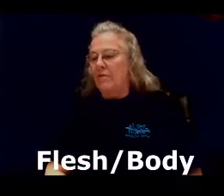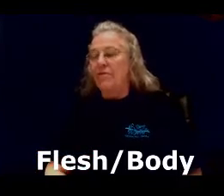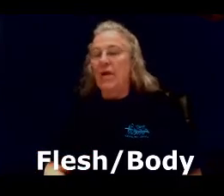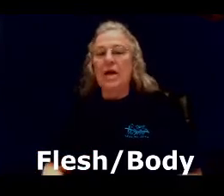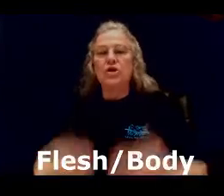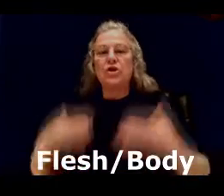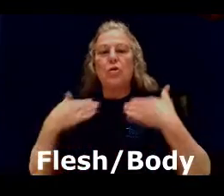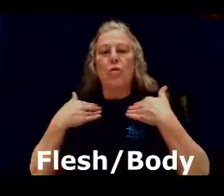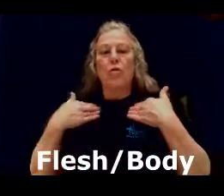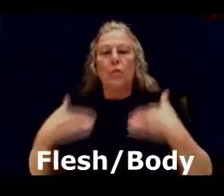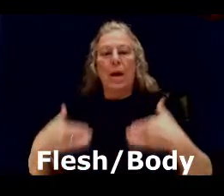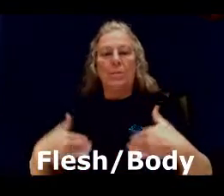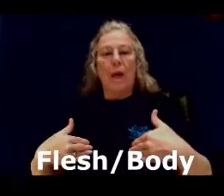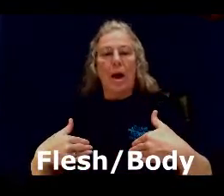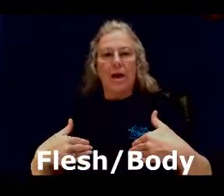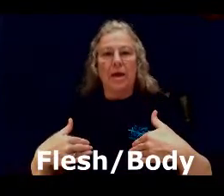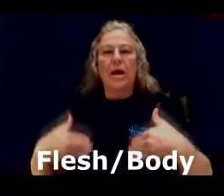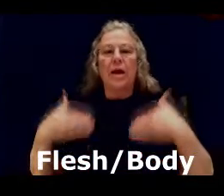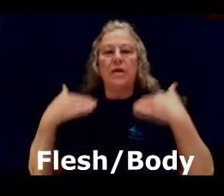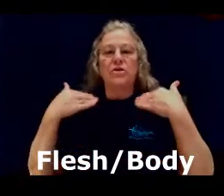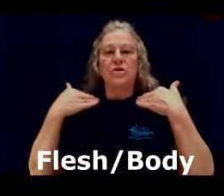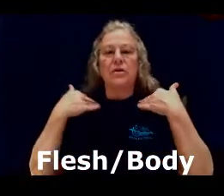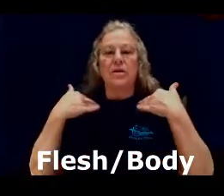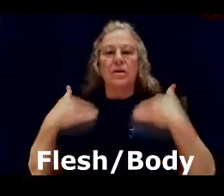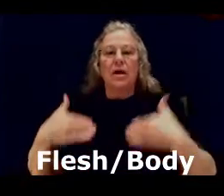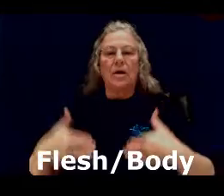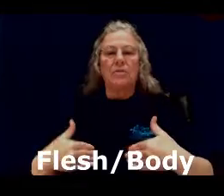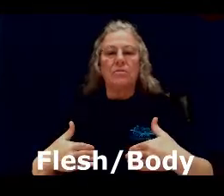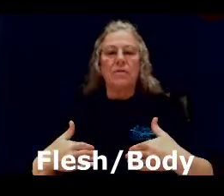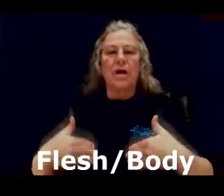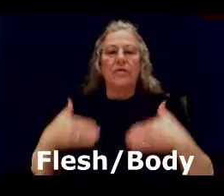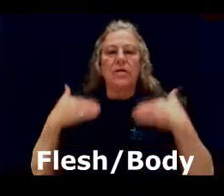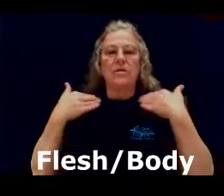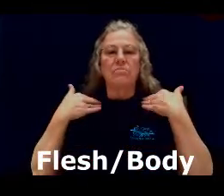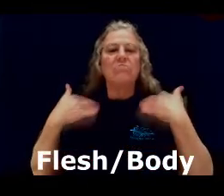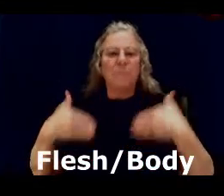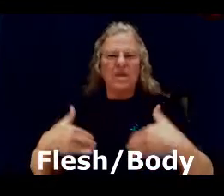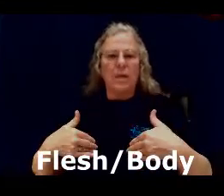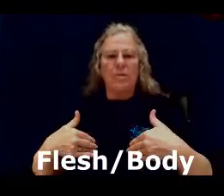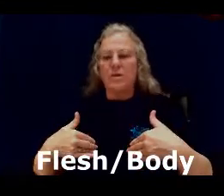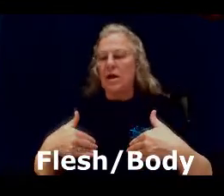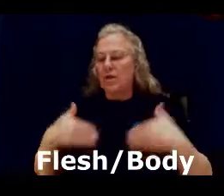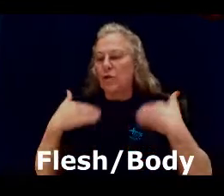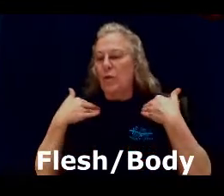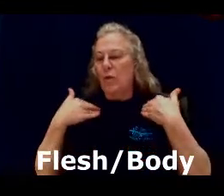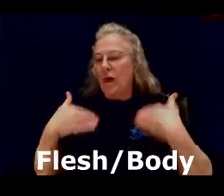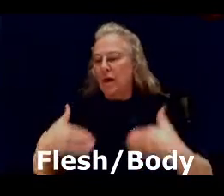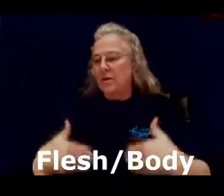Flesh or my body. And it's just a, kind of a double touch with both hands.